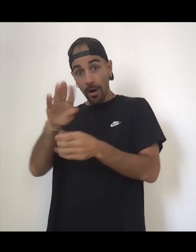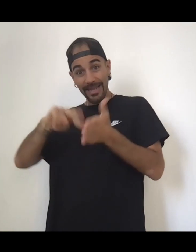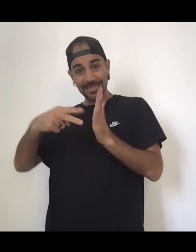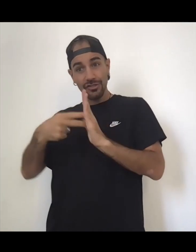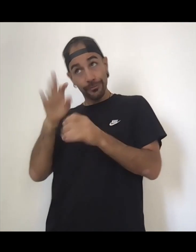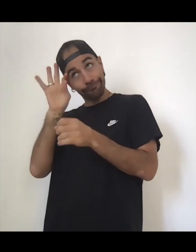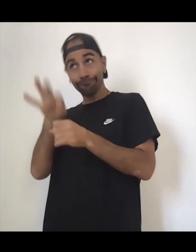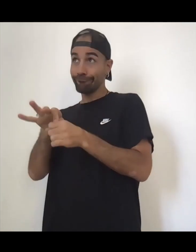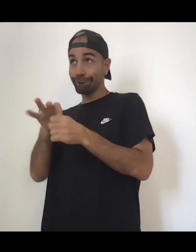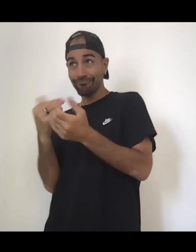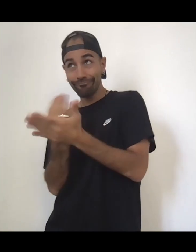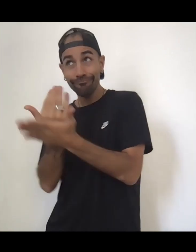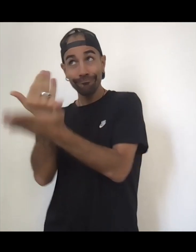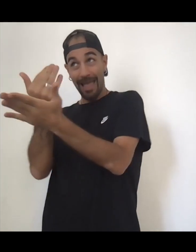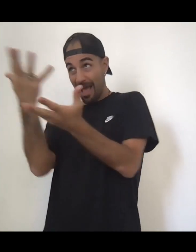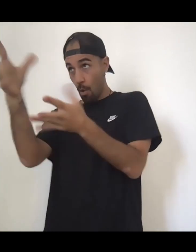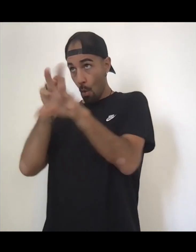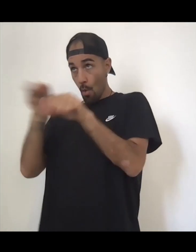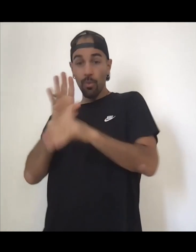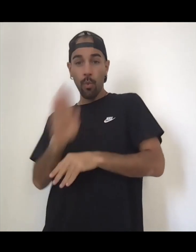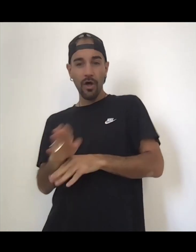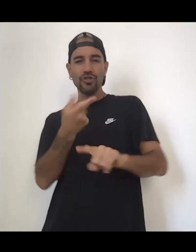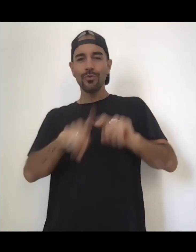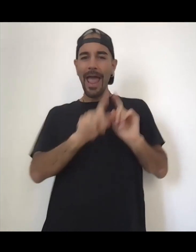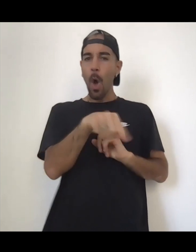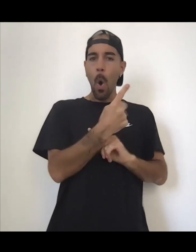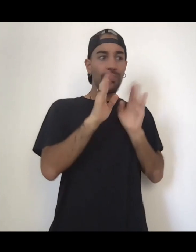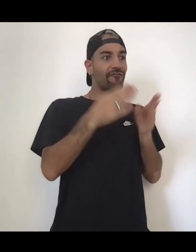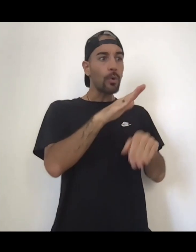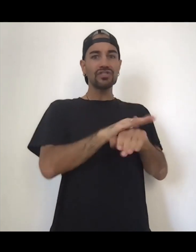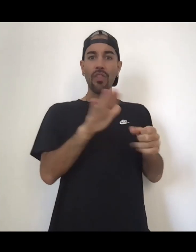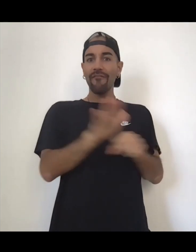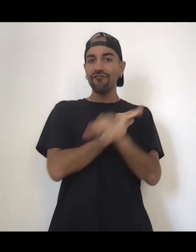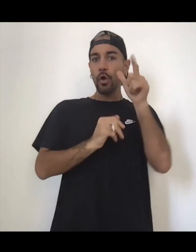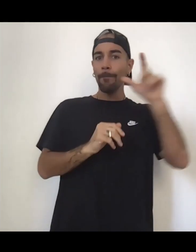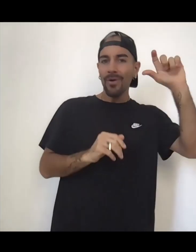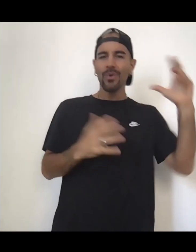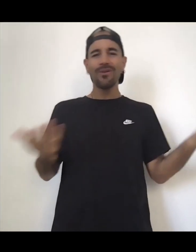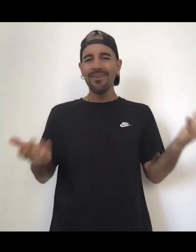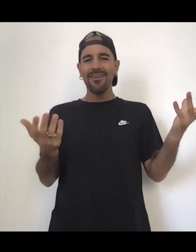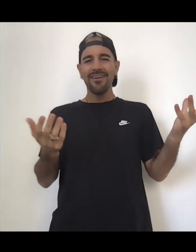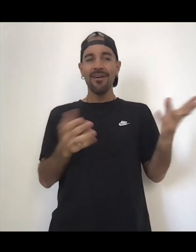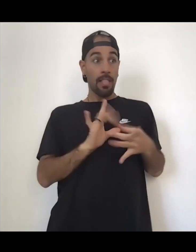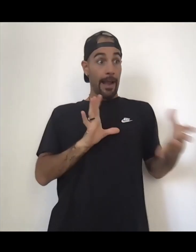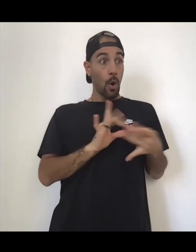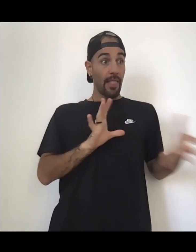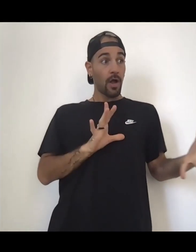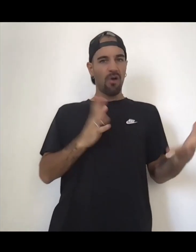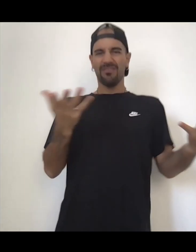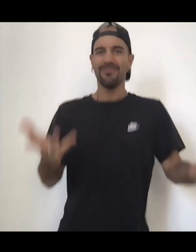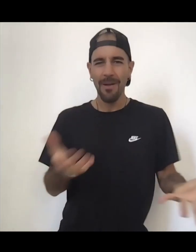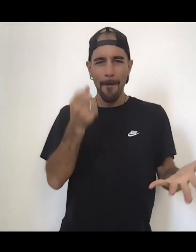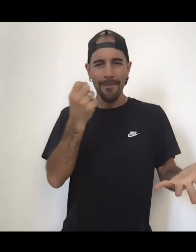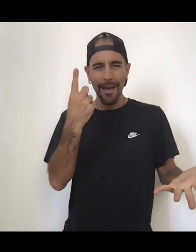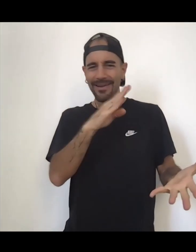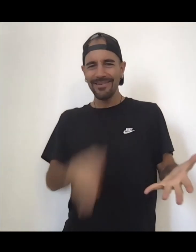my fucking tarot readings so that you can like feed your ego and be like I'm here doing self work like you people have to act you people have to